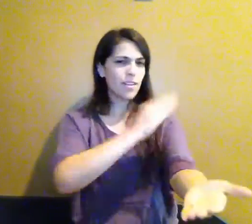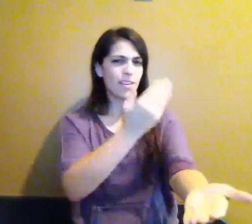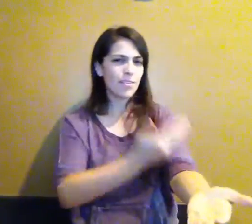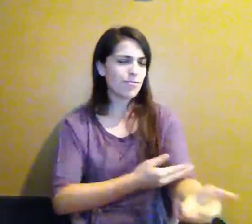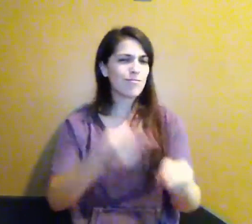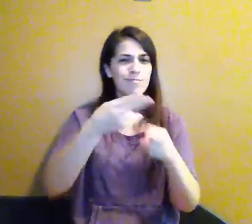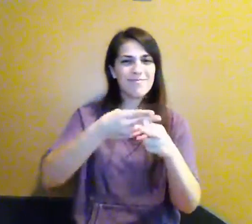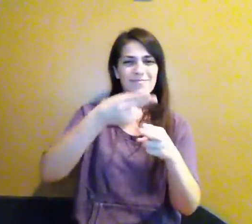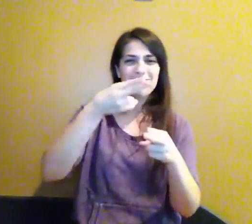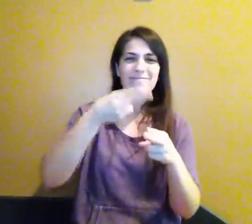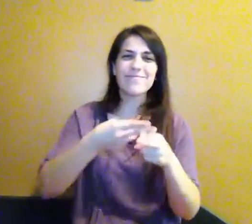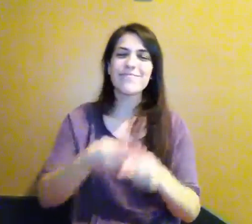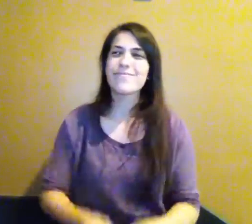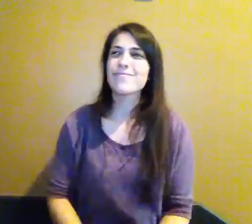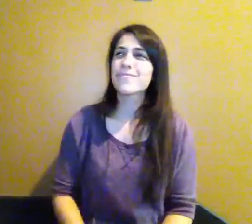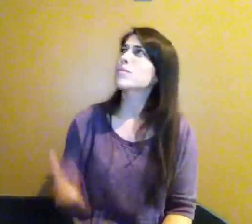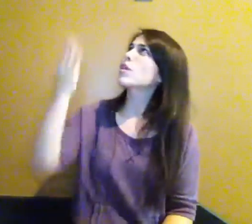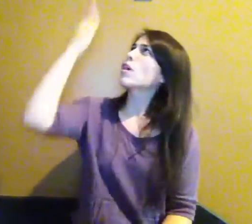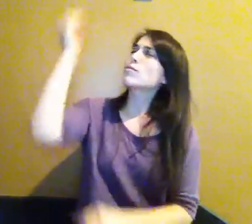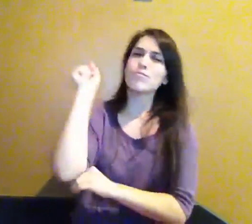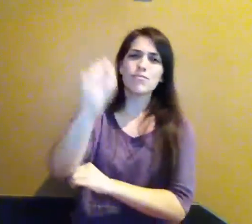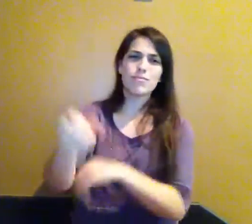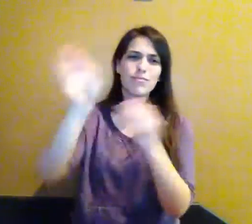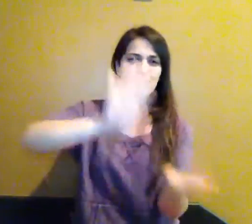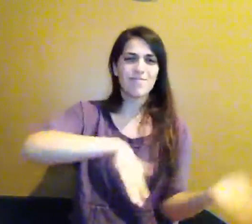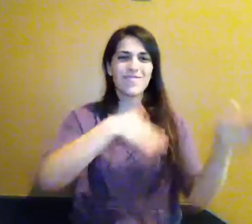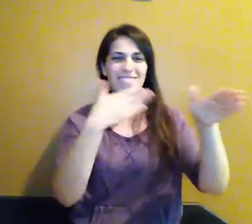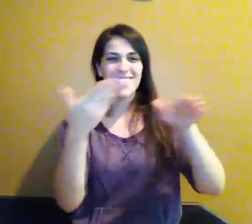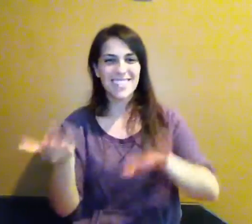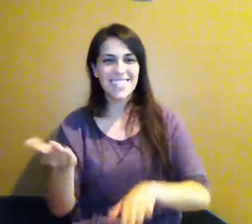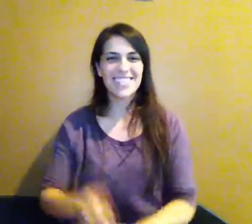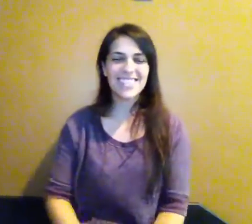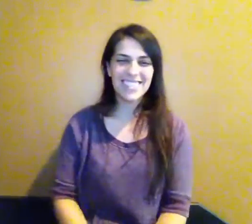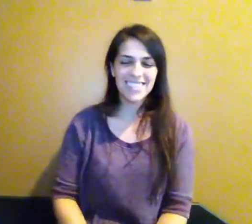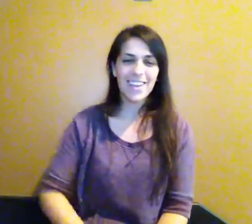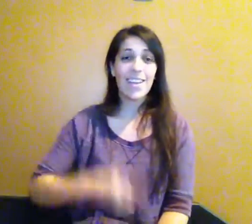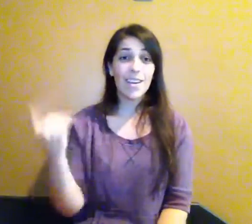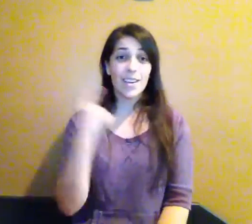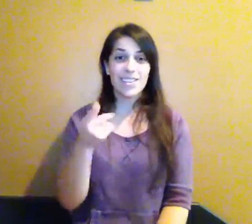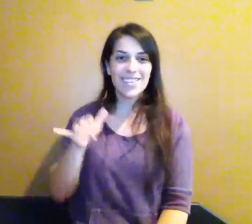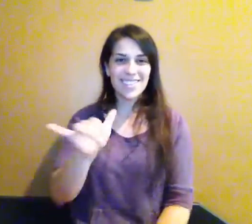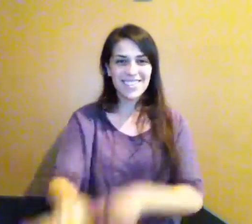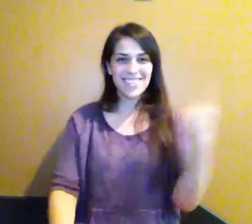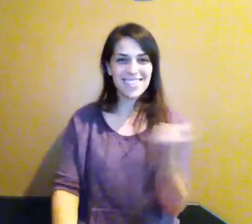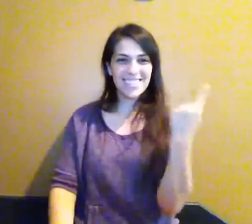power of His name Dead you overcame Once and for